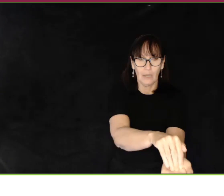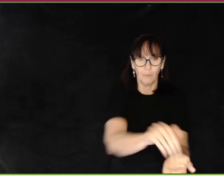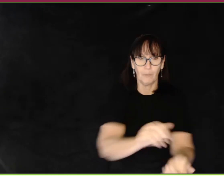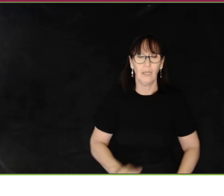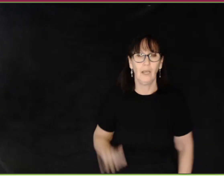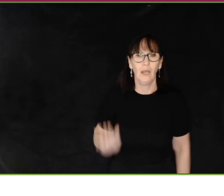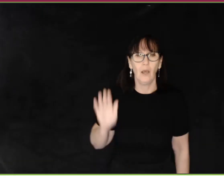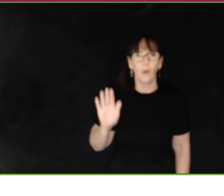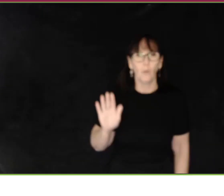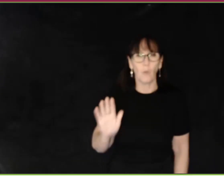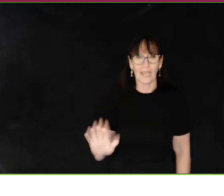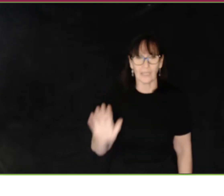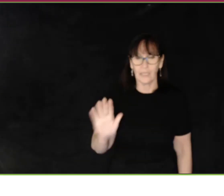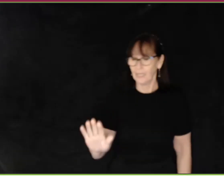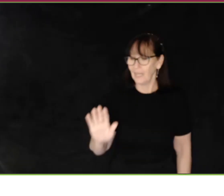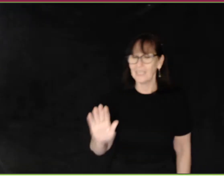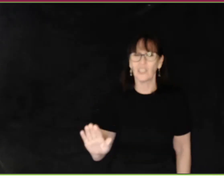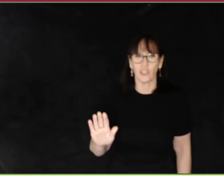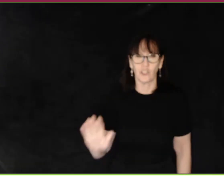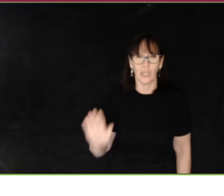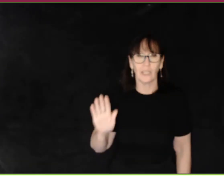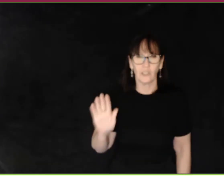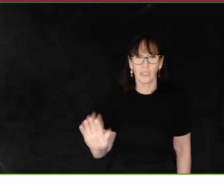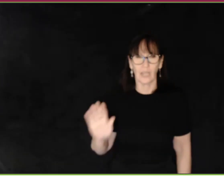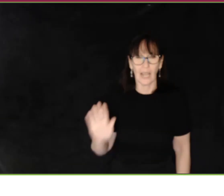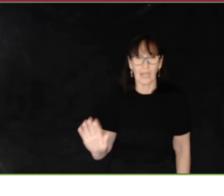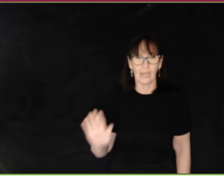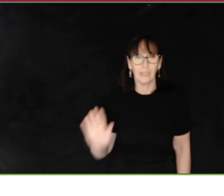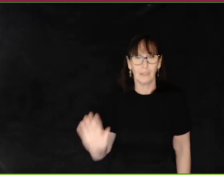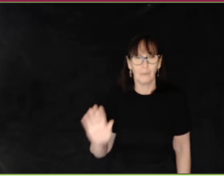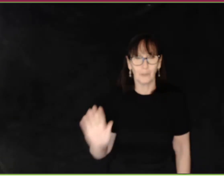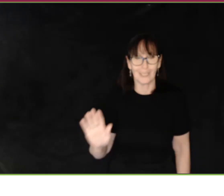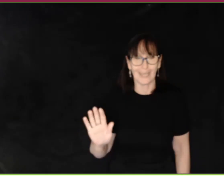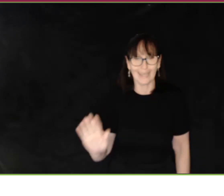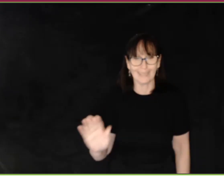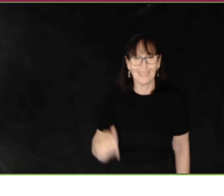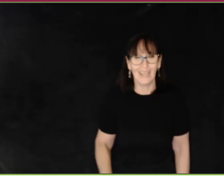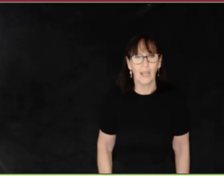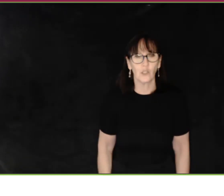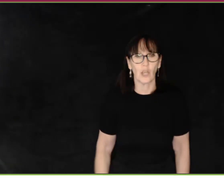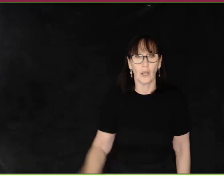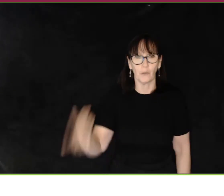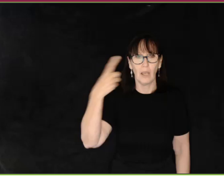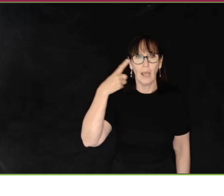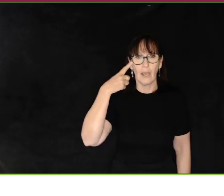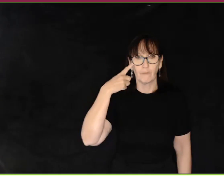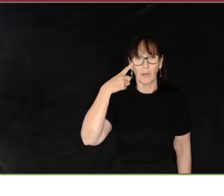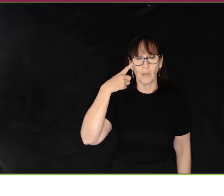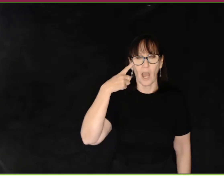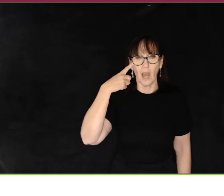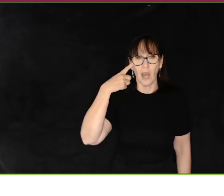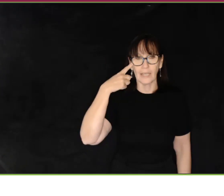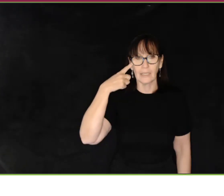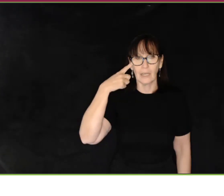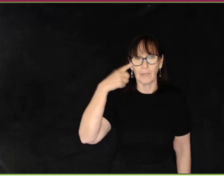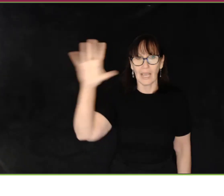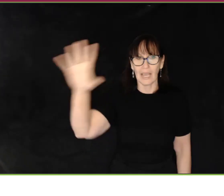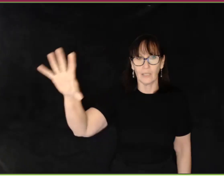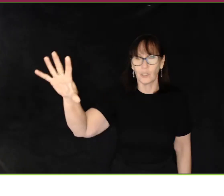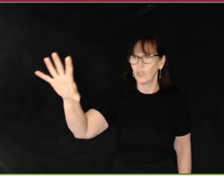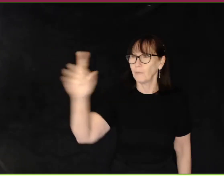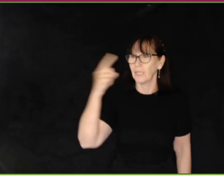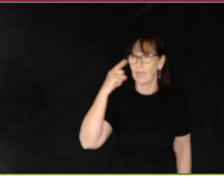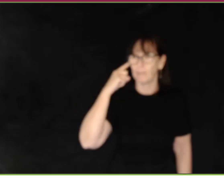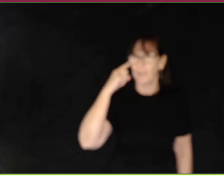Help. Wait. It's a gesture. Just a hand pushed out. Show. From your eye coming